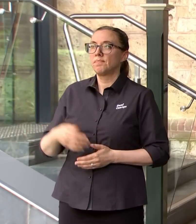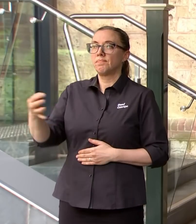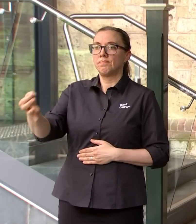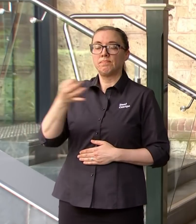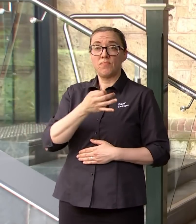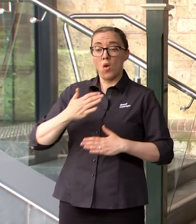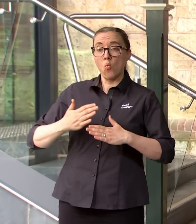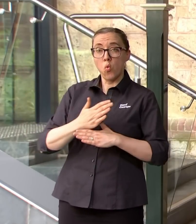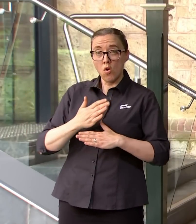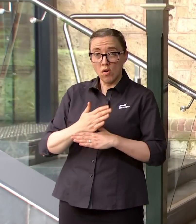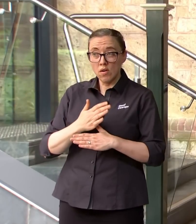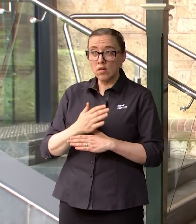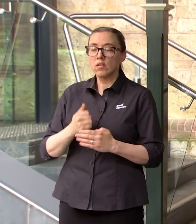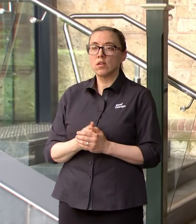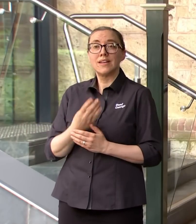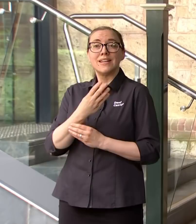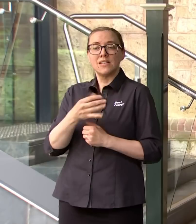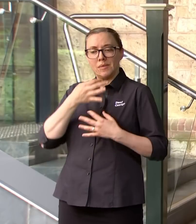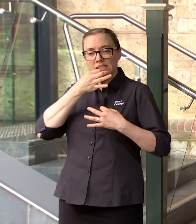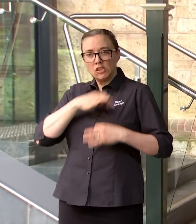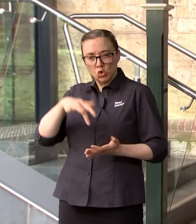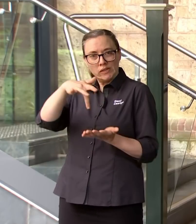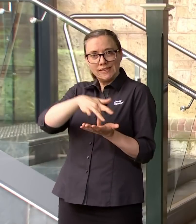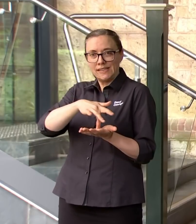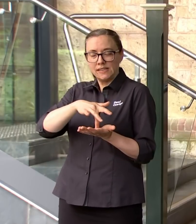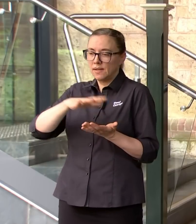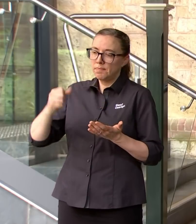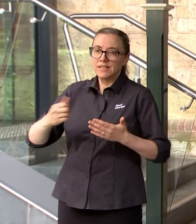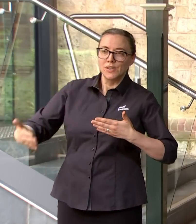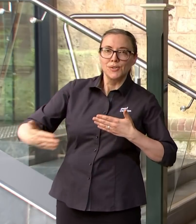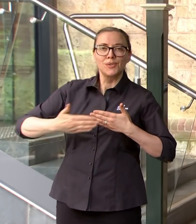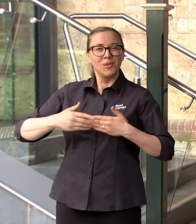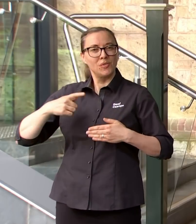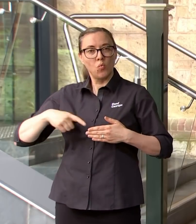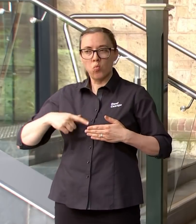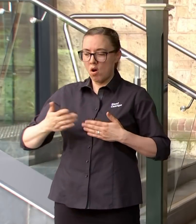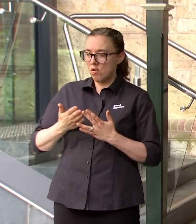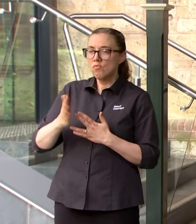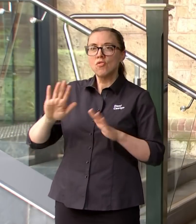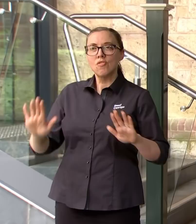yeah